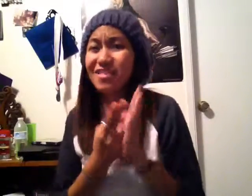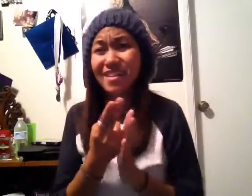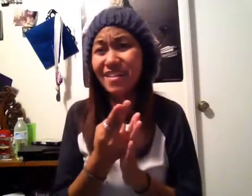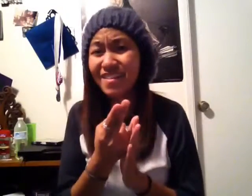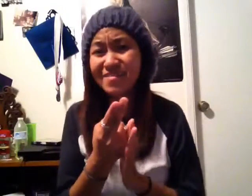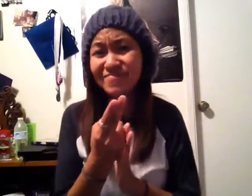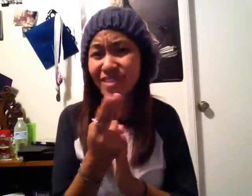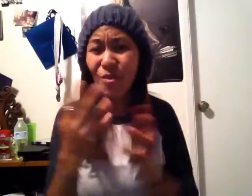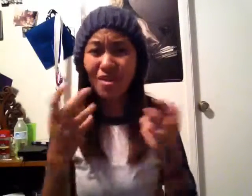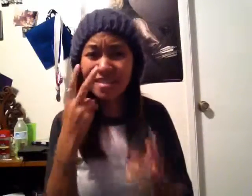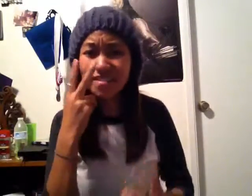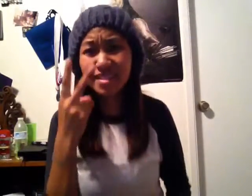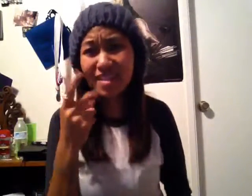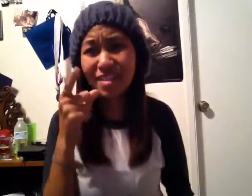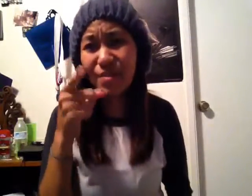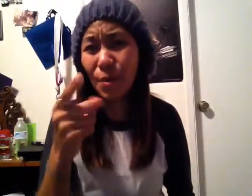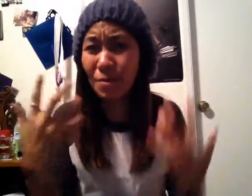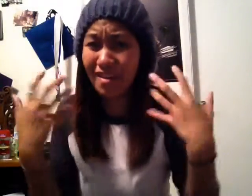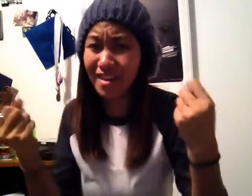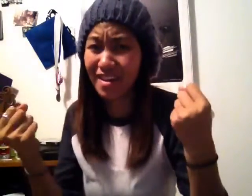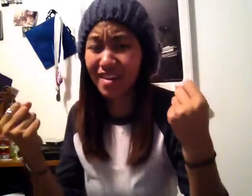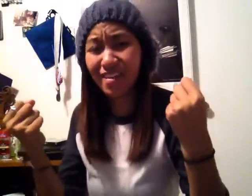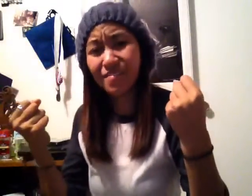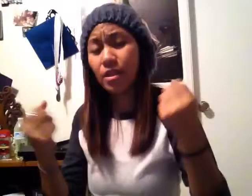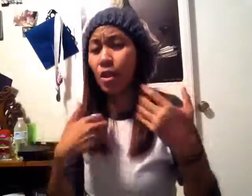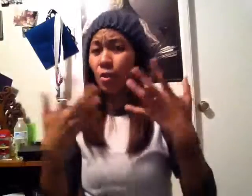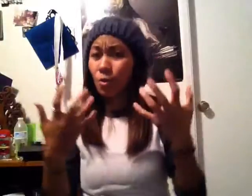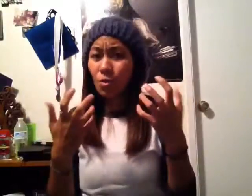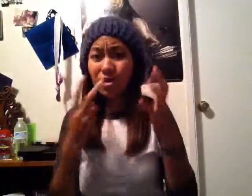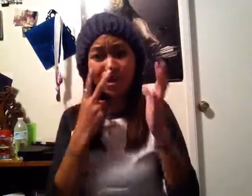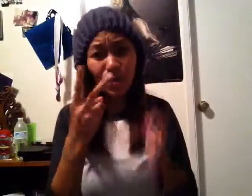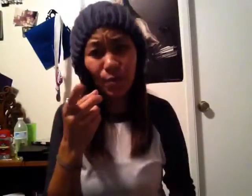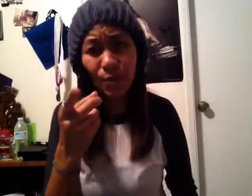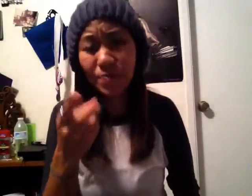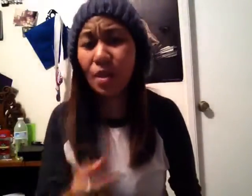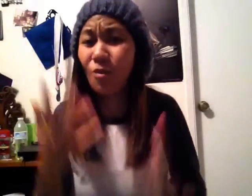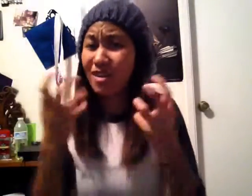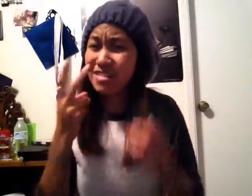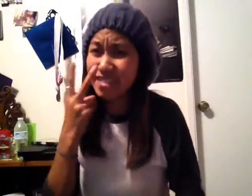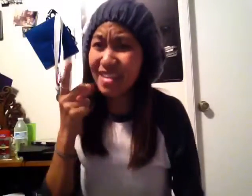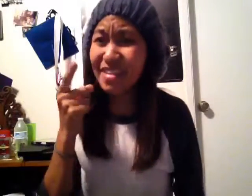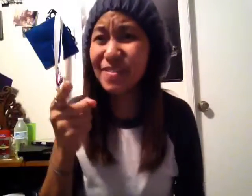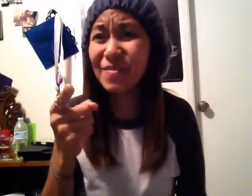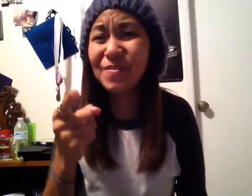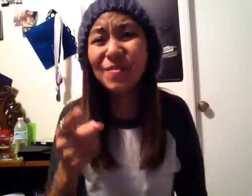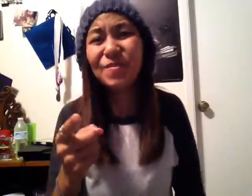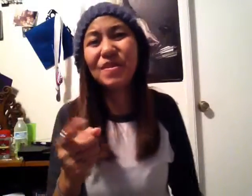I wanna see you be brave I just wanna see you I just wanna see you